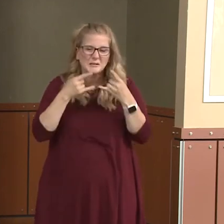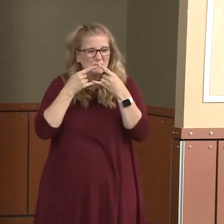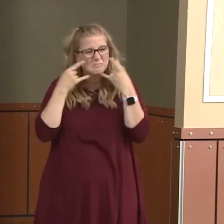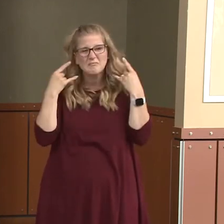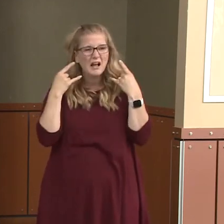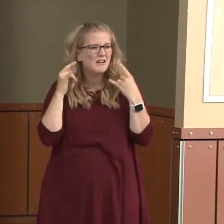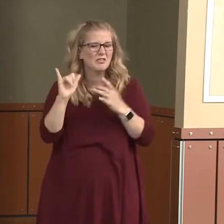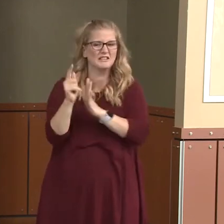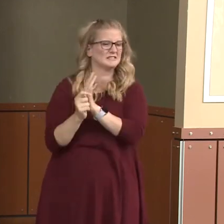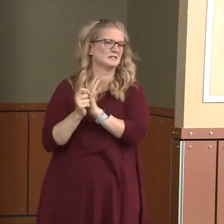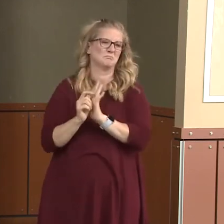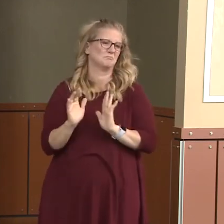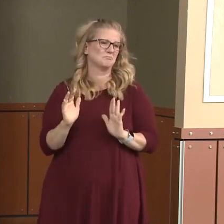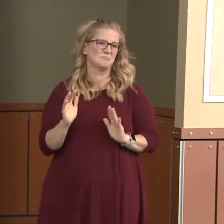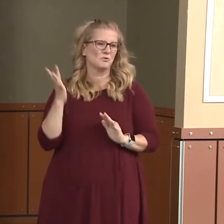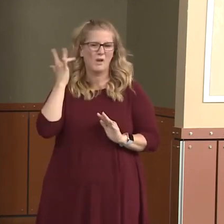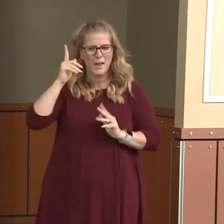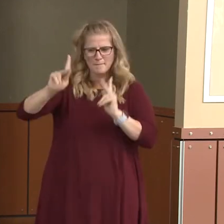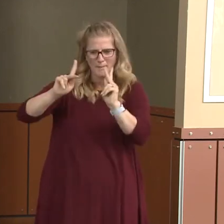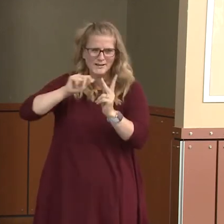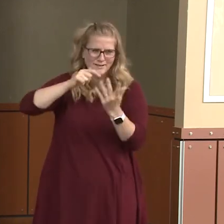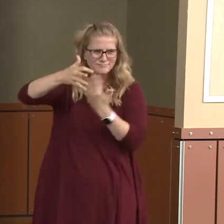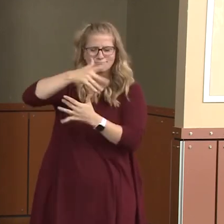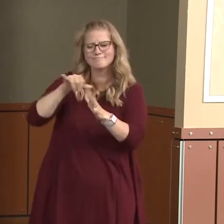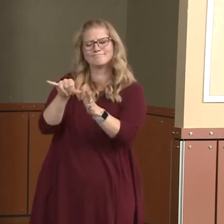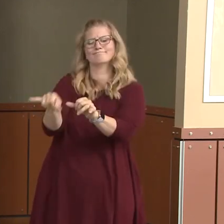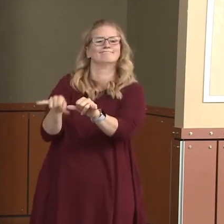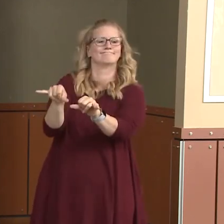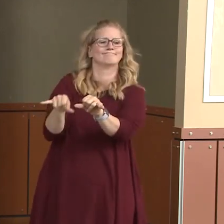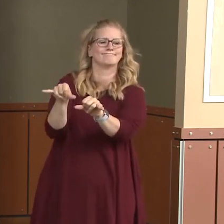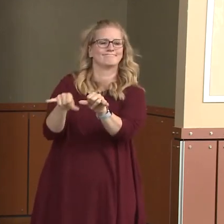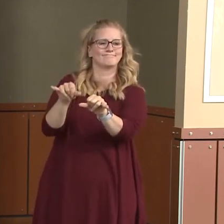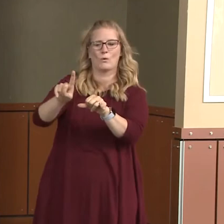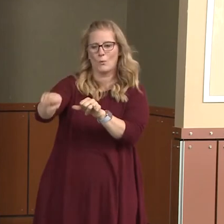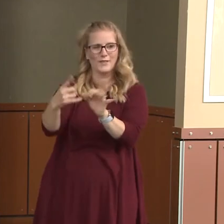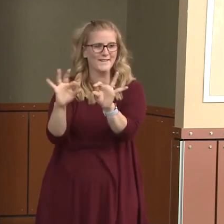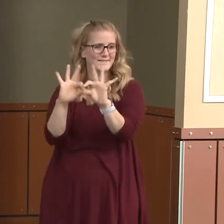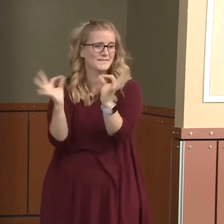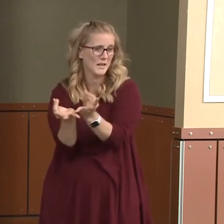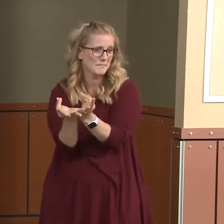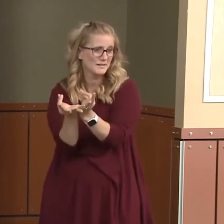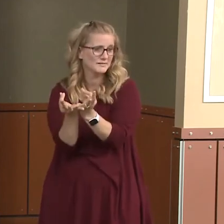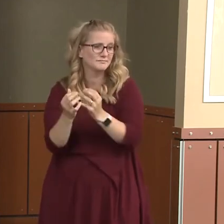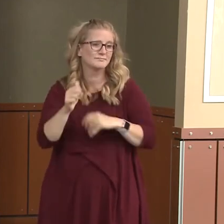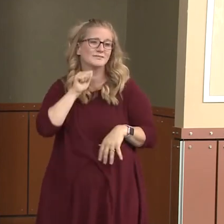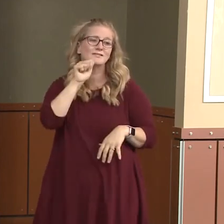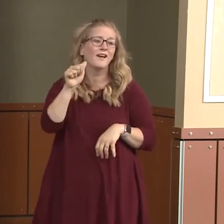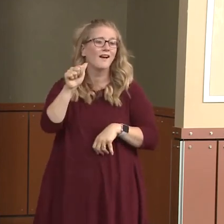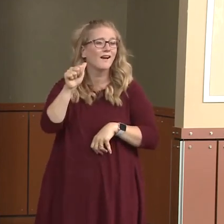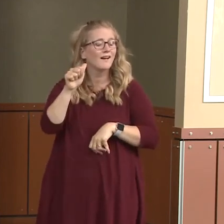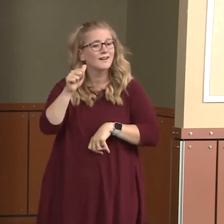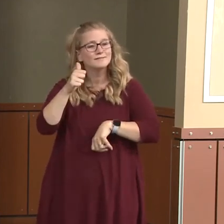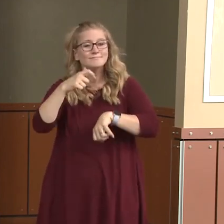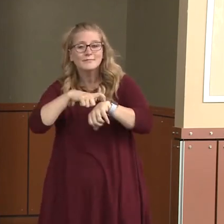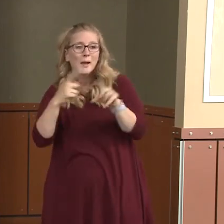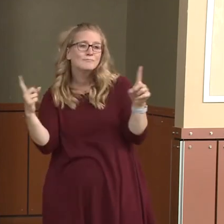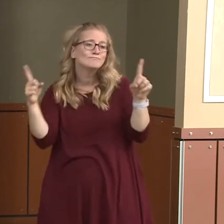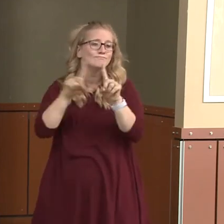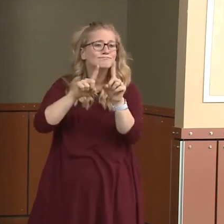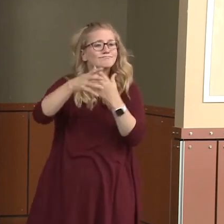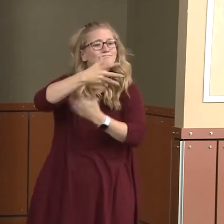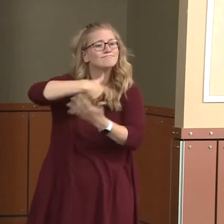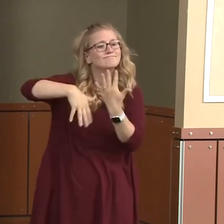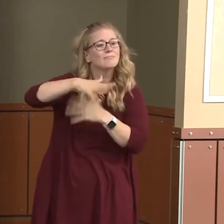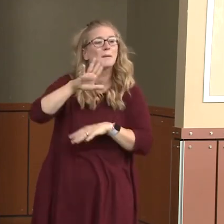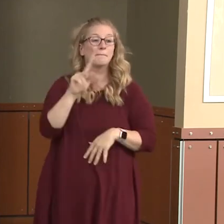people were not interacting with others outside their family. They were not spending time within six feet of them. But as